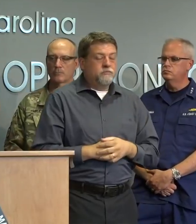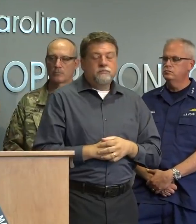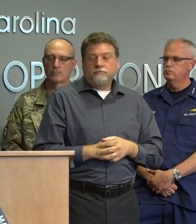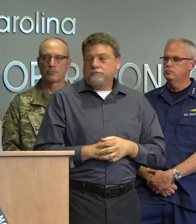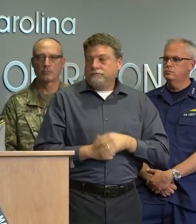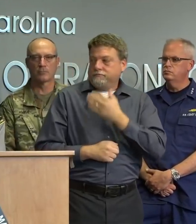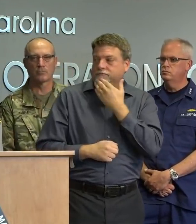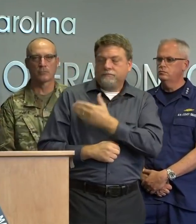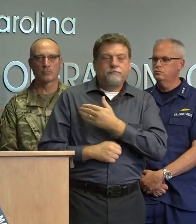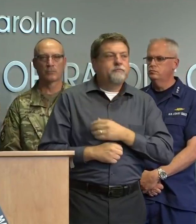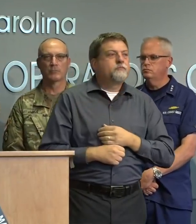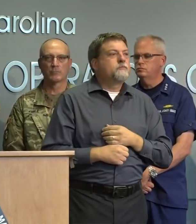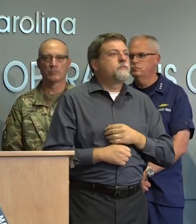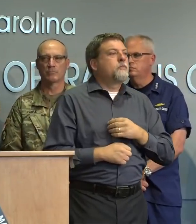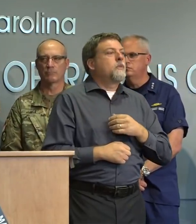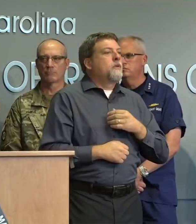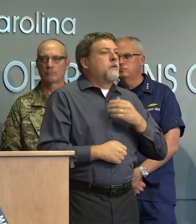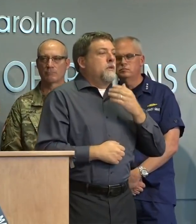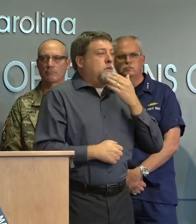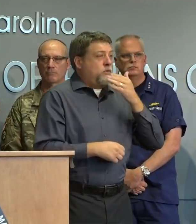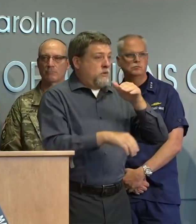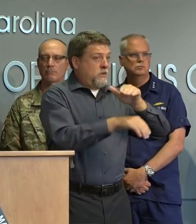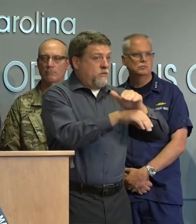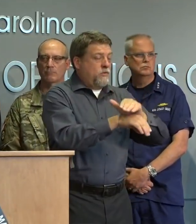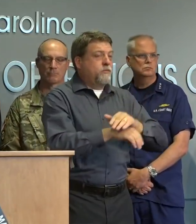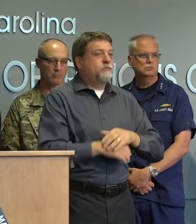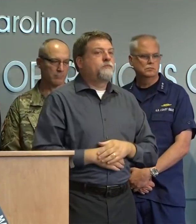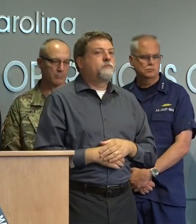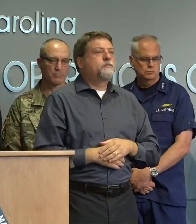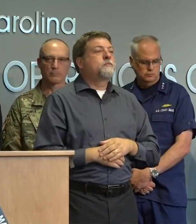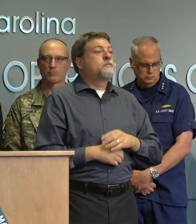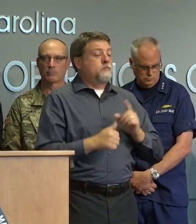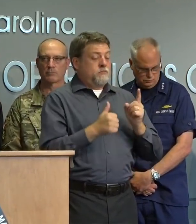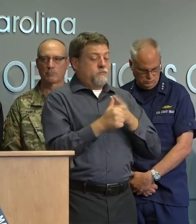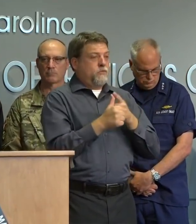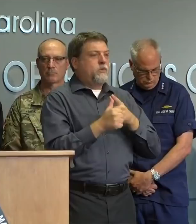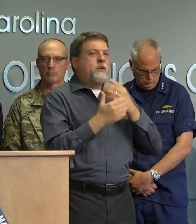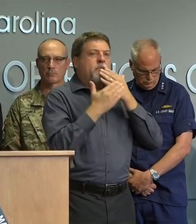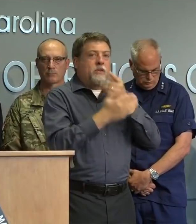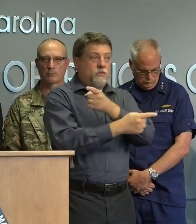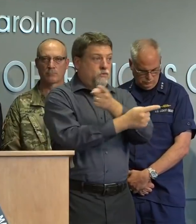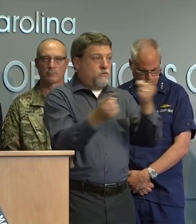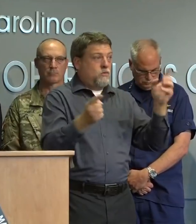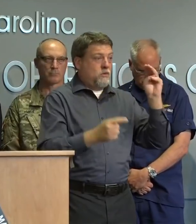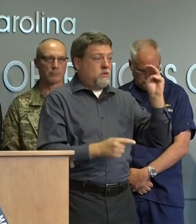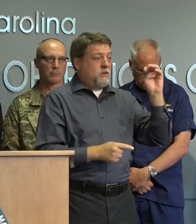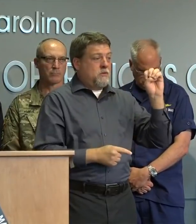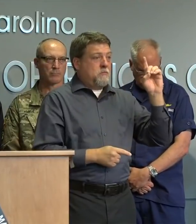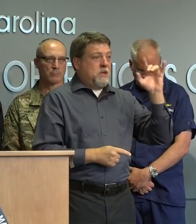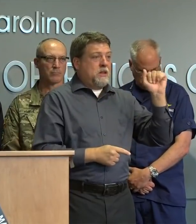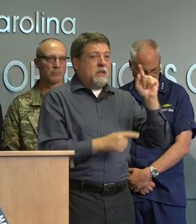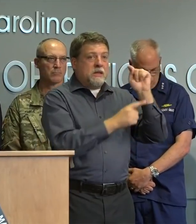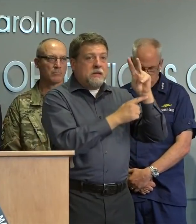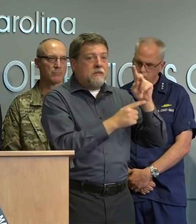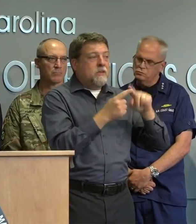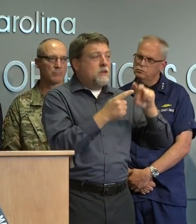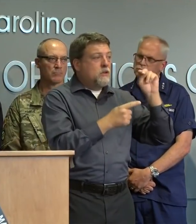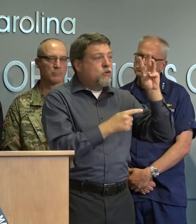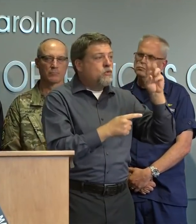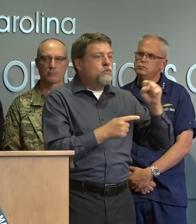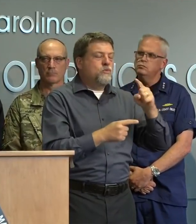thank you governor good afternoon you know i'd like to state a special thank you to the media thank you for getting out our public safety message